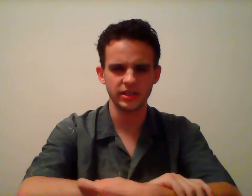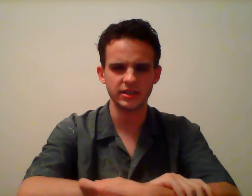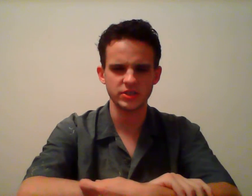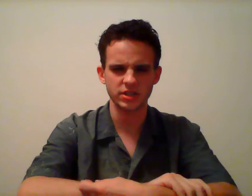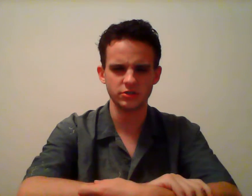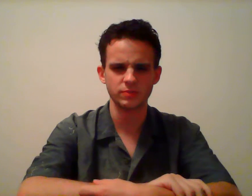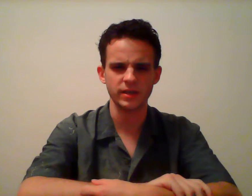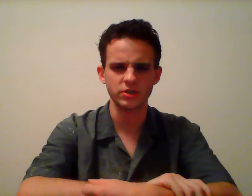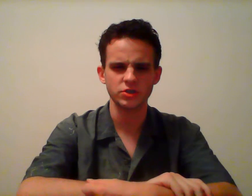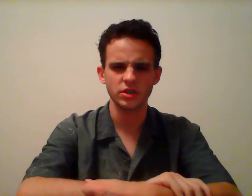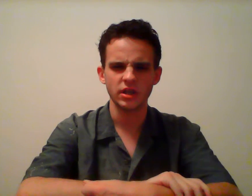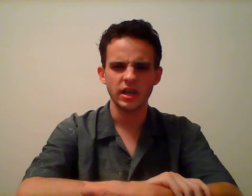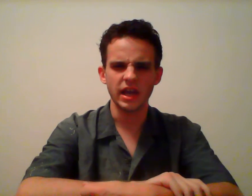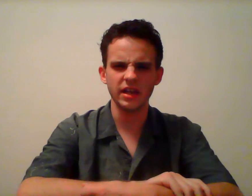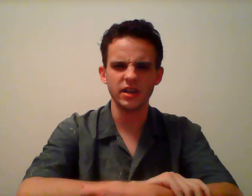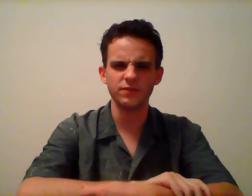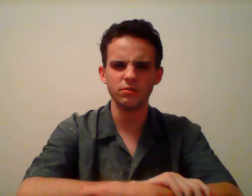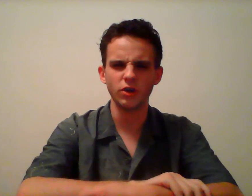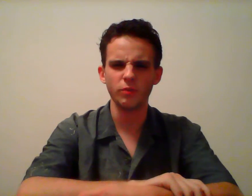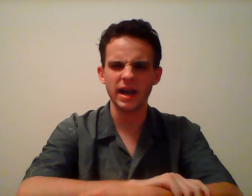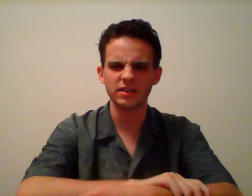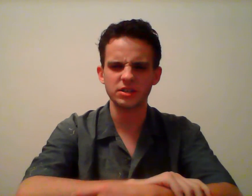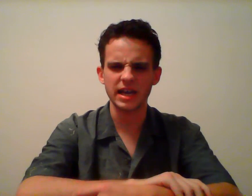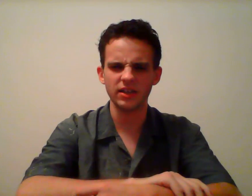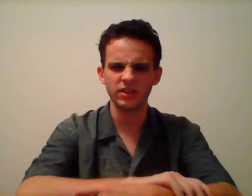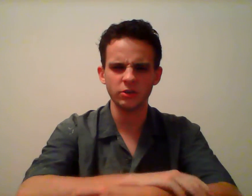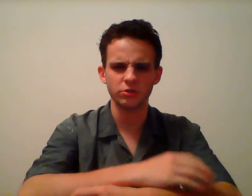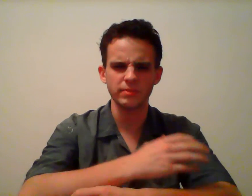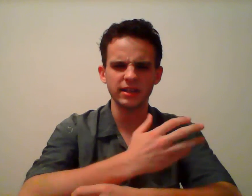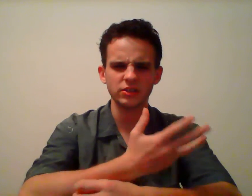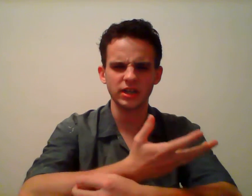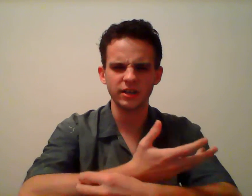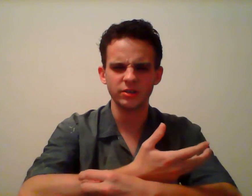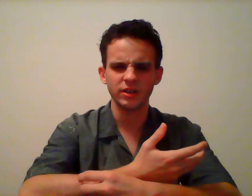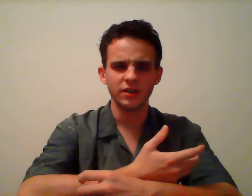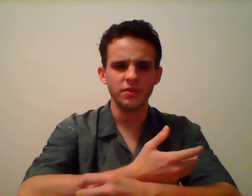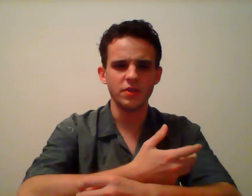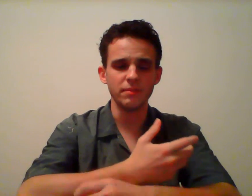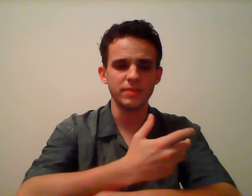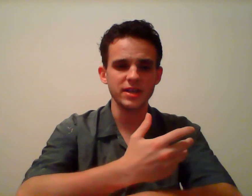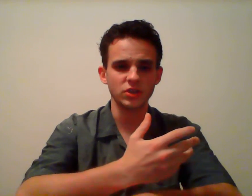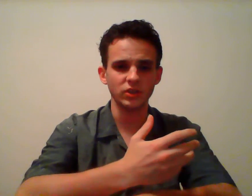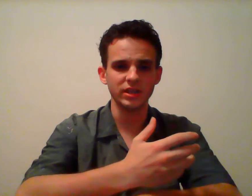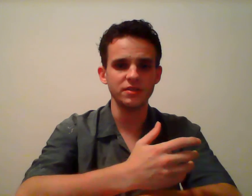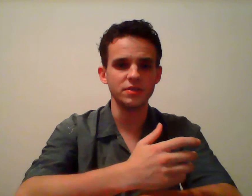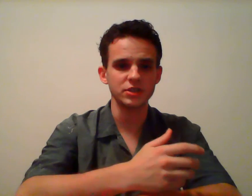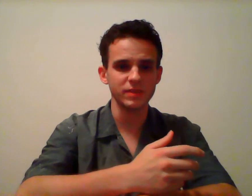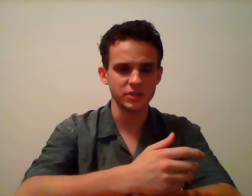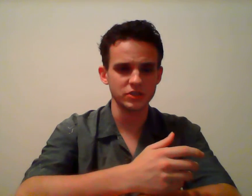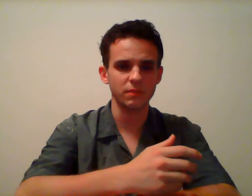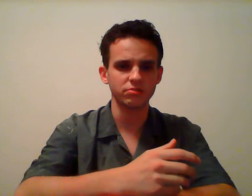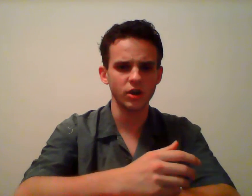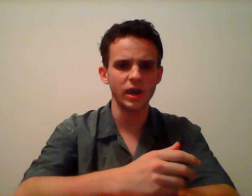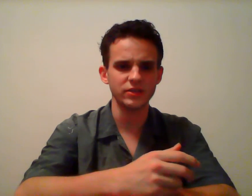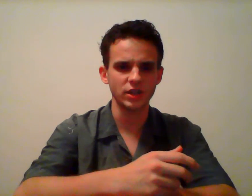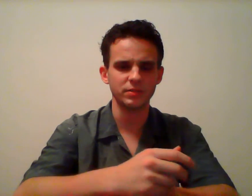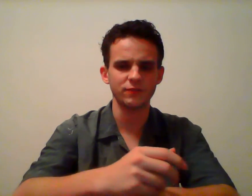considered speech. And if you go back to Talley or to McIntyre, then basically this means that pro ends up